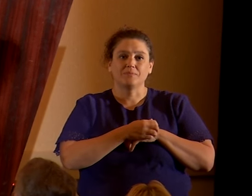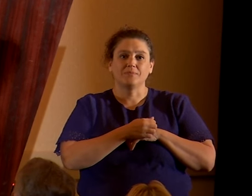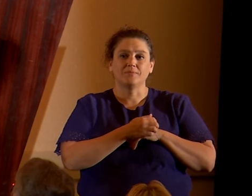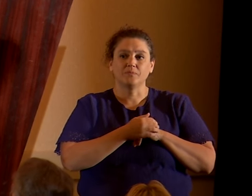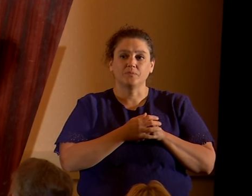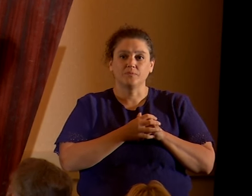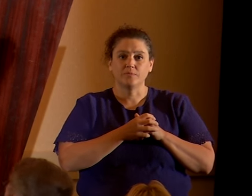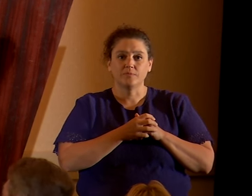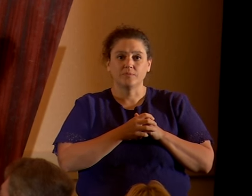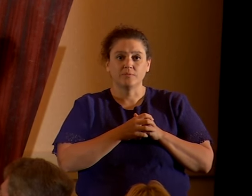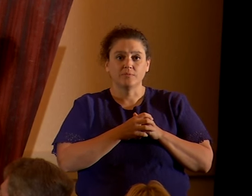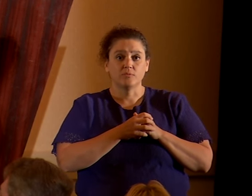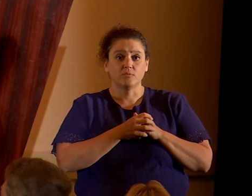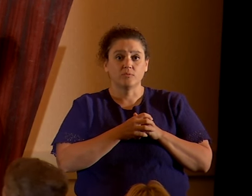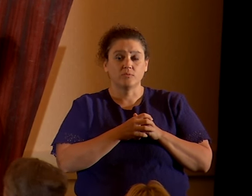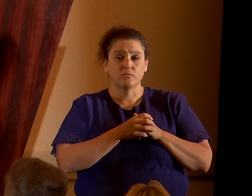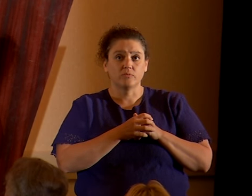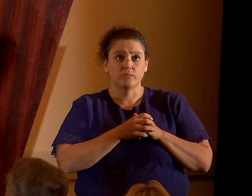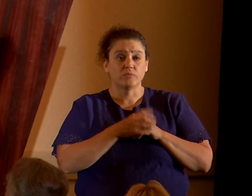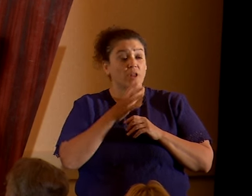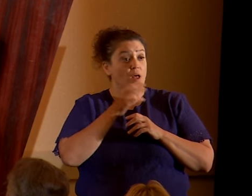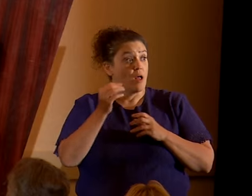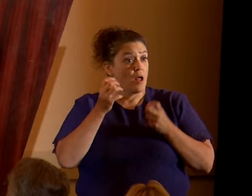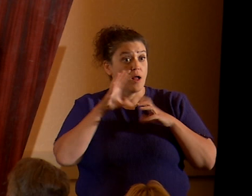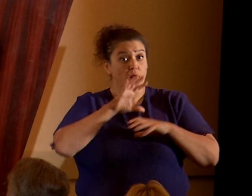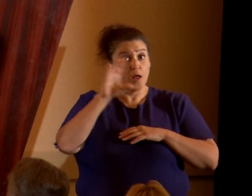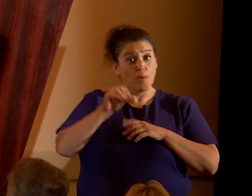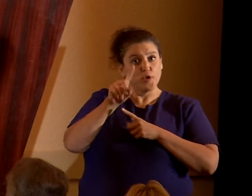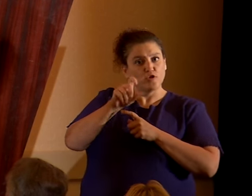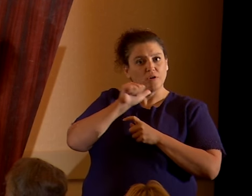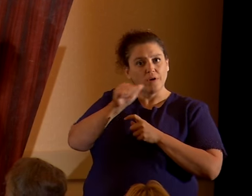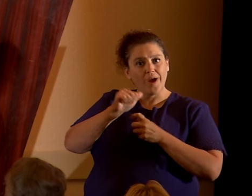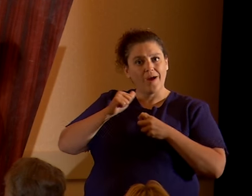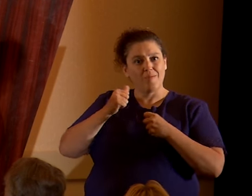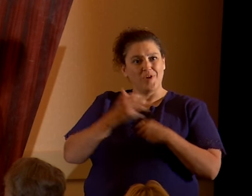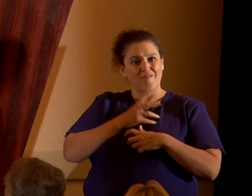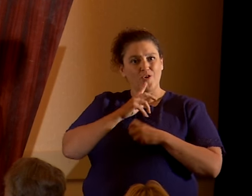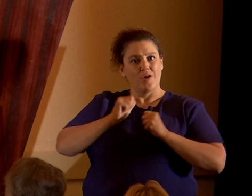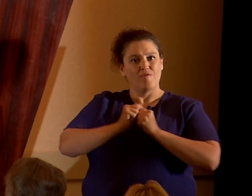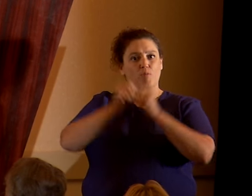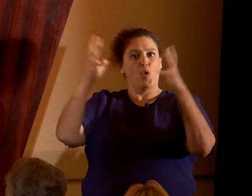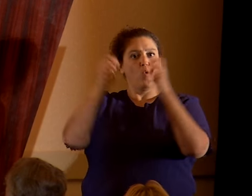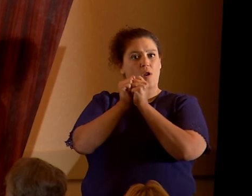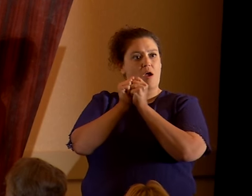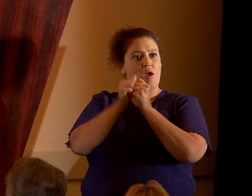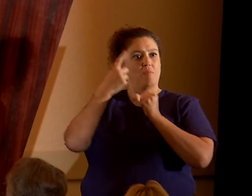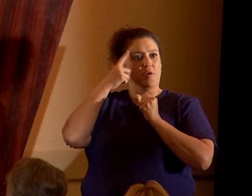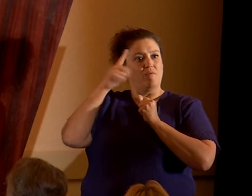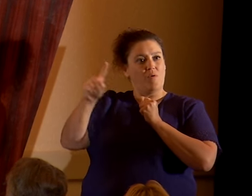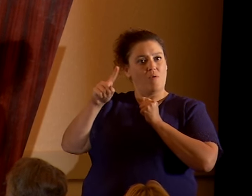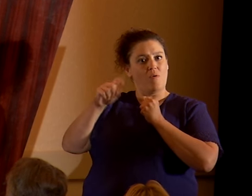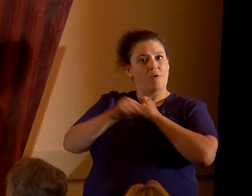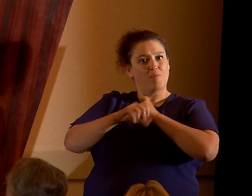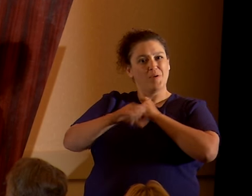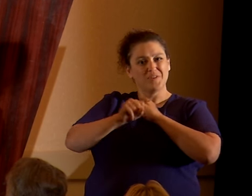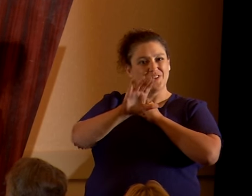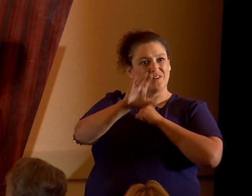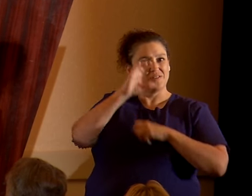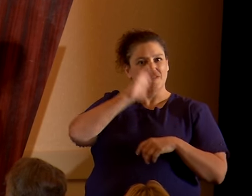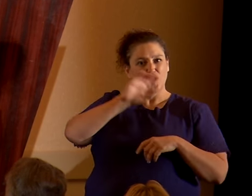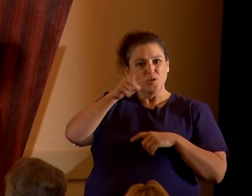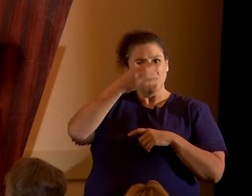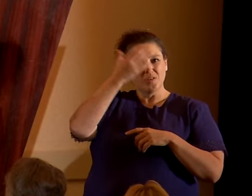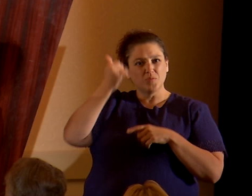And media companies should not be afraid of being blown up for publishing these cartoons because of a threat made of one